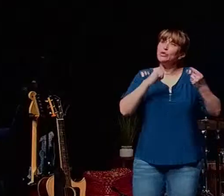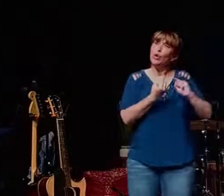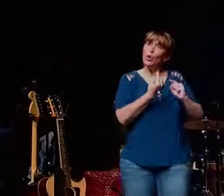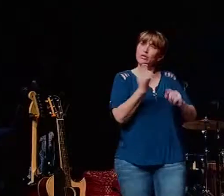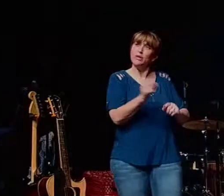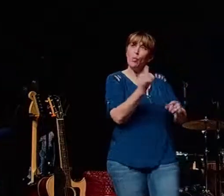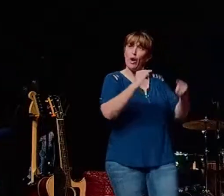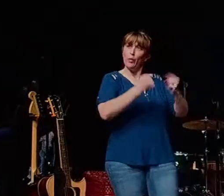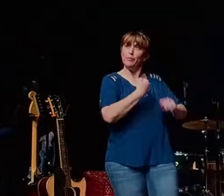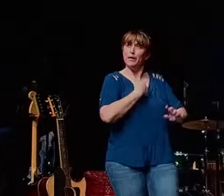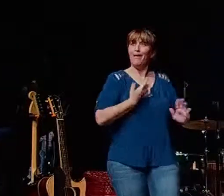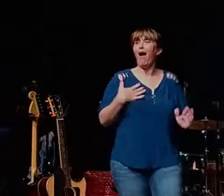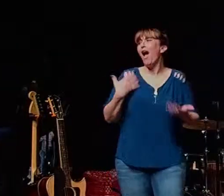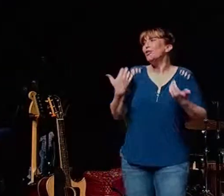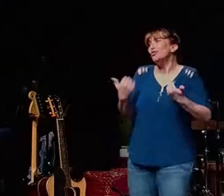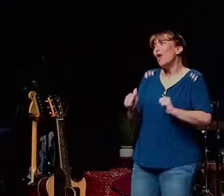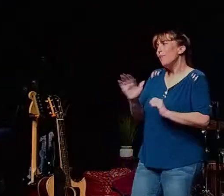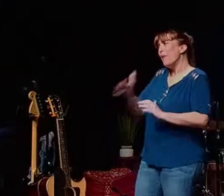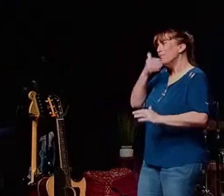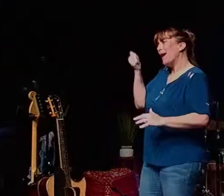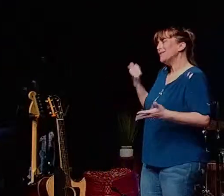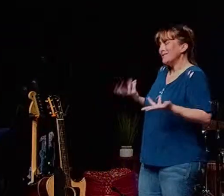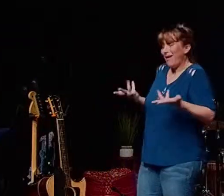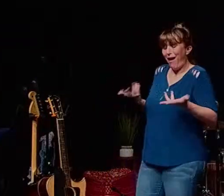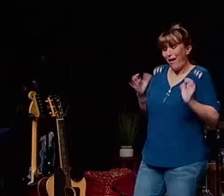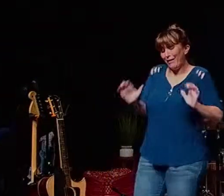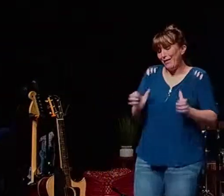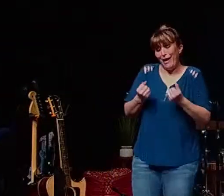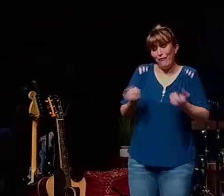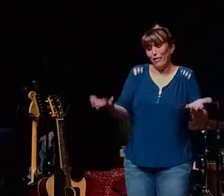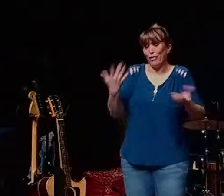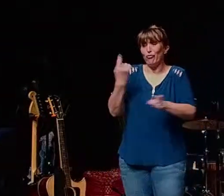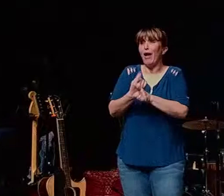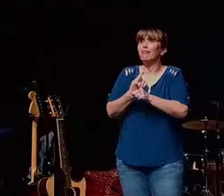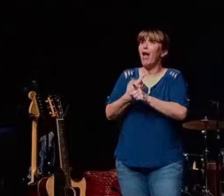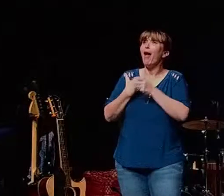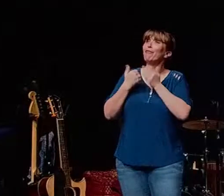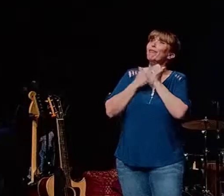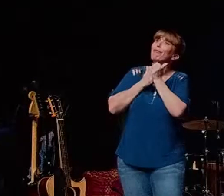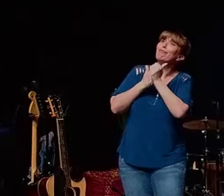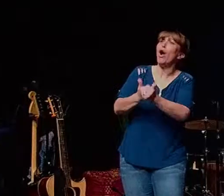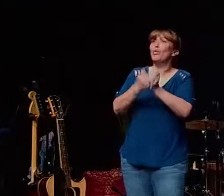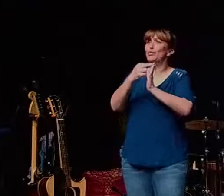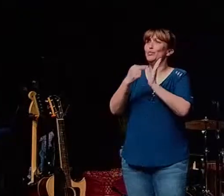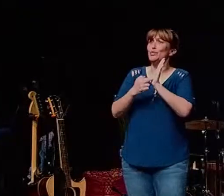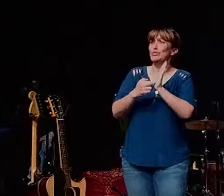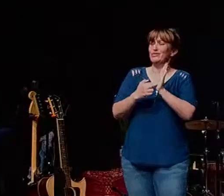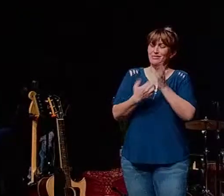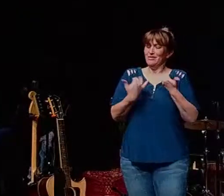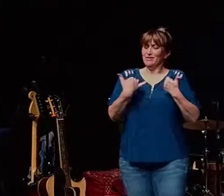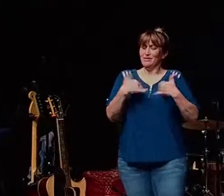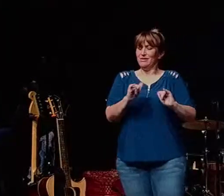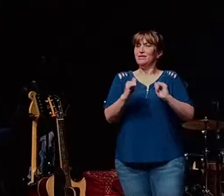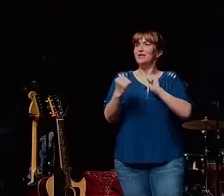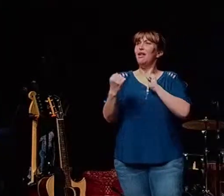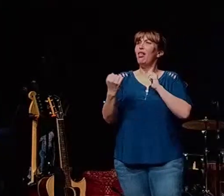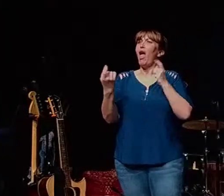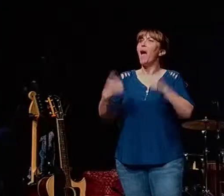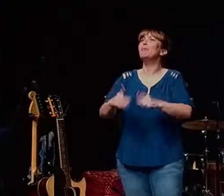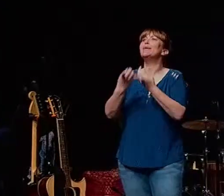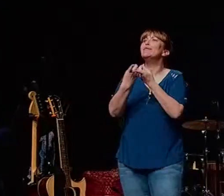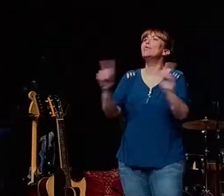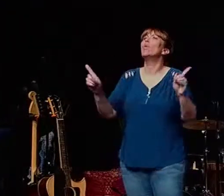somebody i tried my best and i did all the right stuff i followed the rules and i still faced divorce